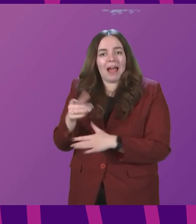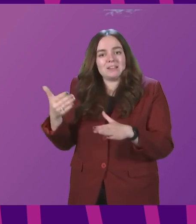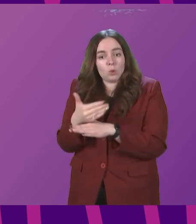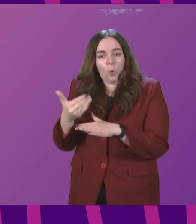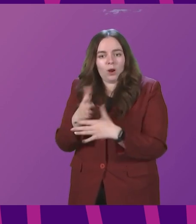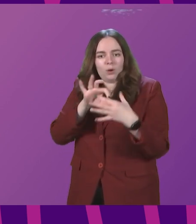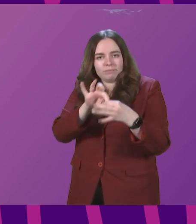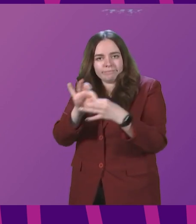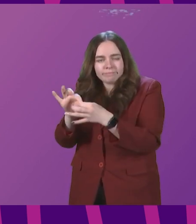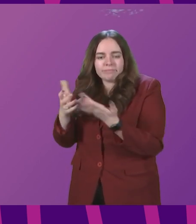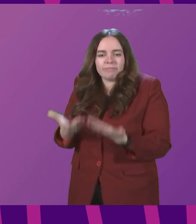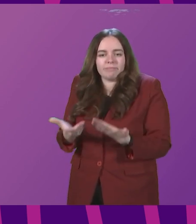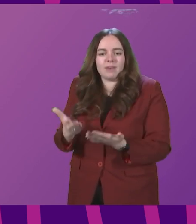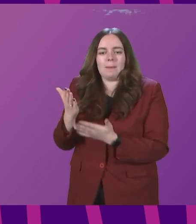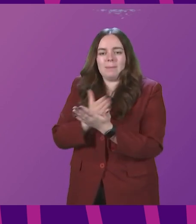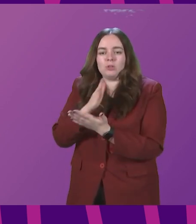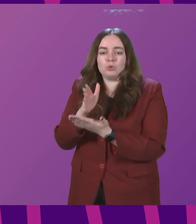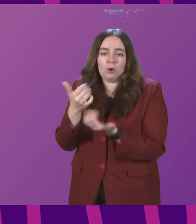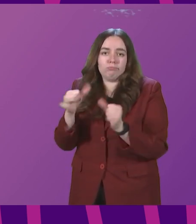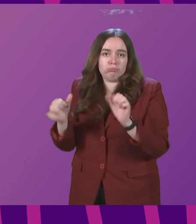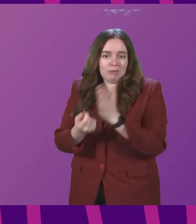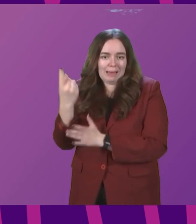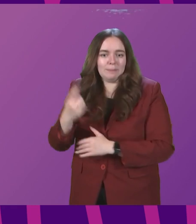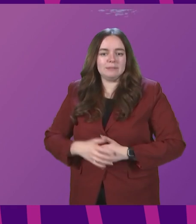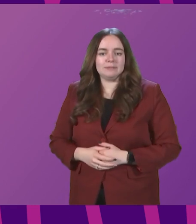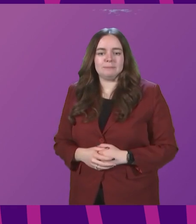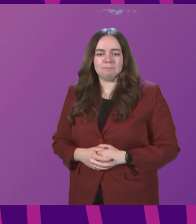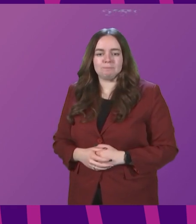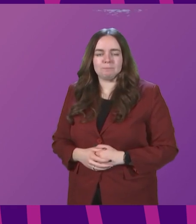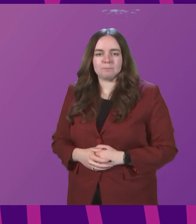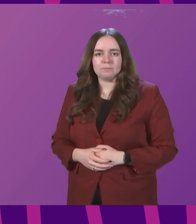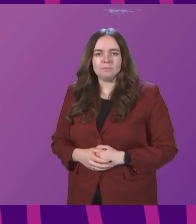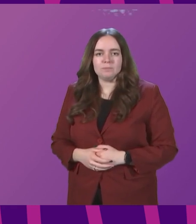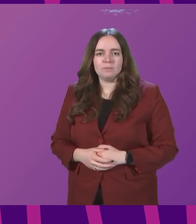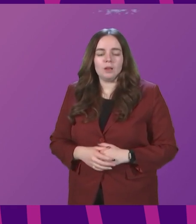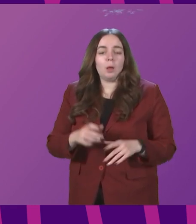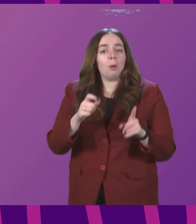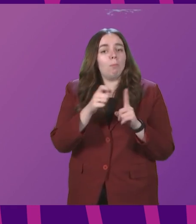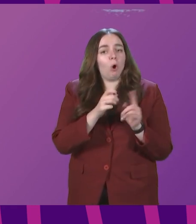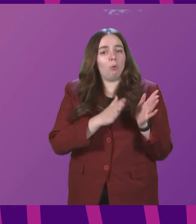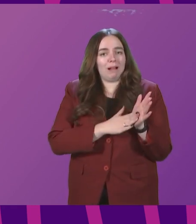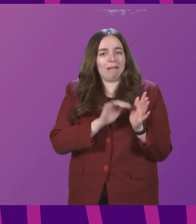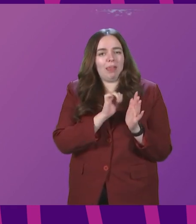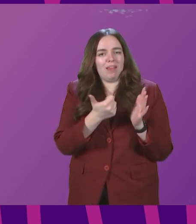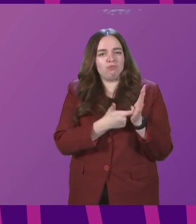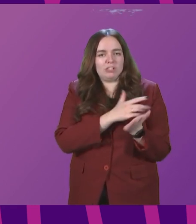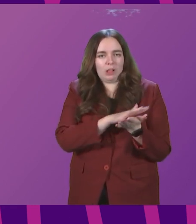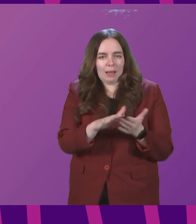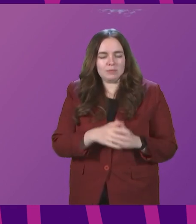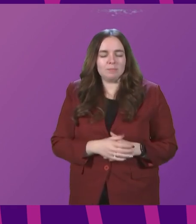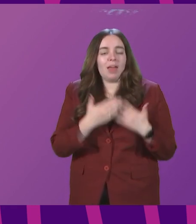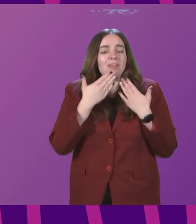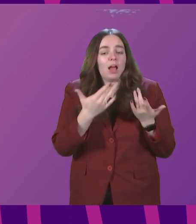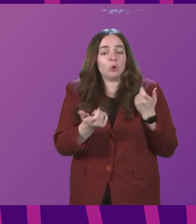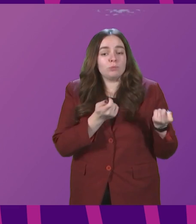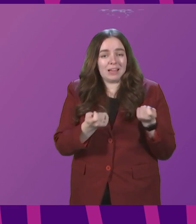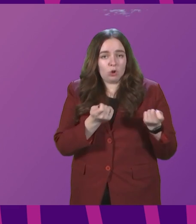doing with the sector to try to make sure that that happens. I call Paul MacChernan to be followed by Rachel Hamilton. Thank you, President